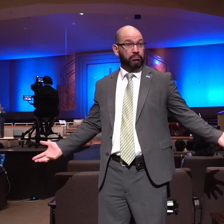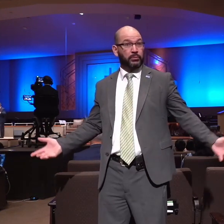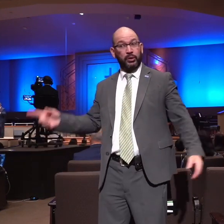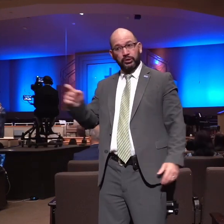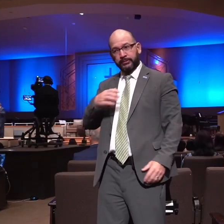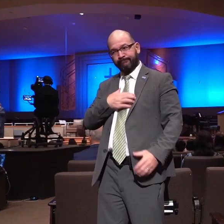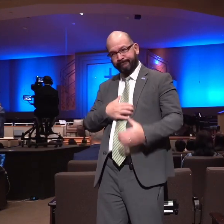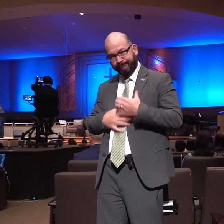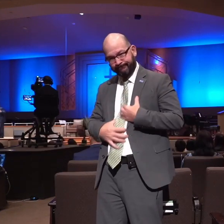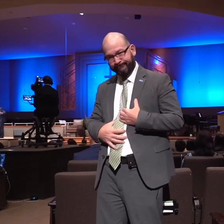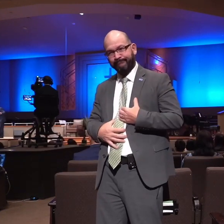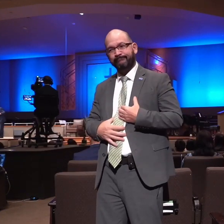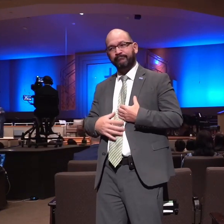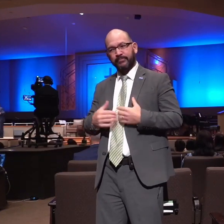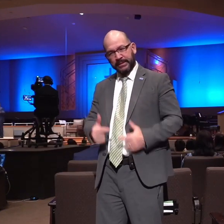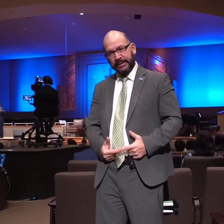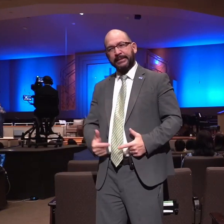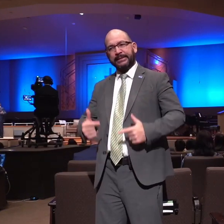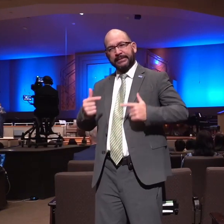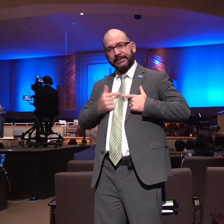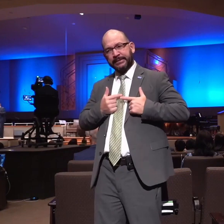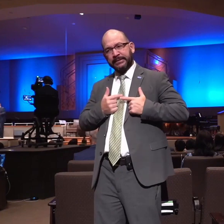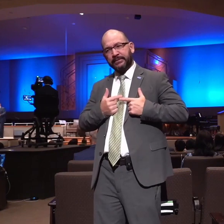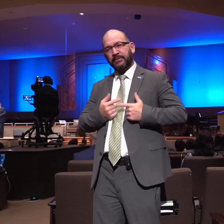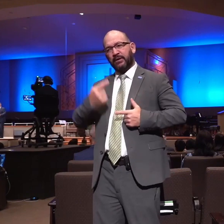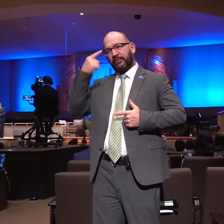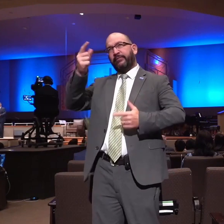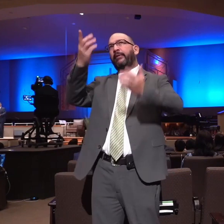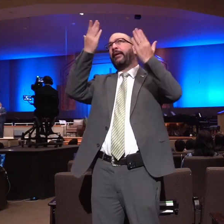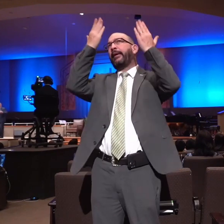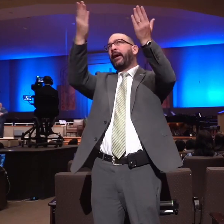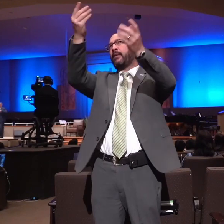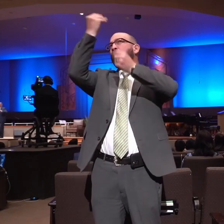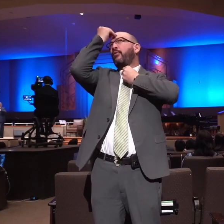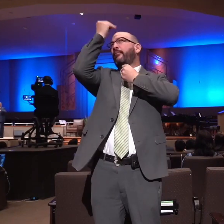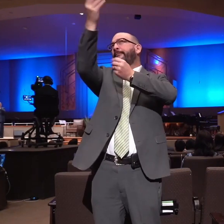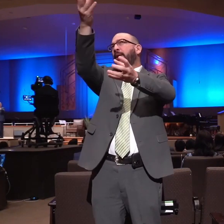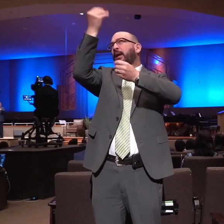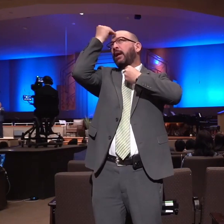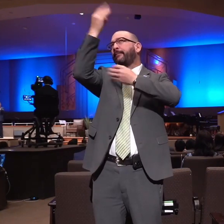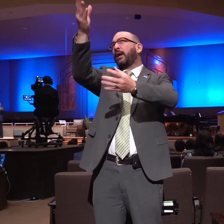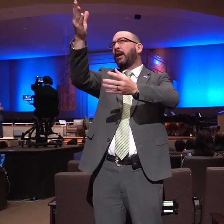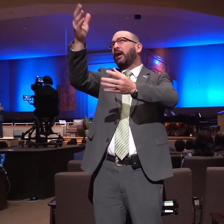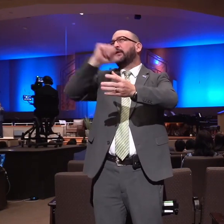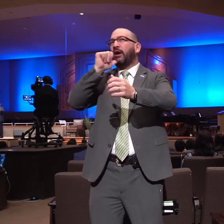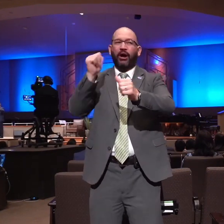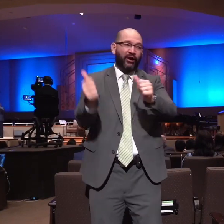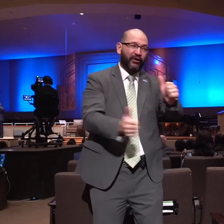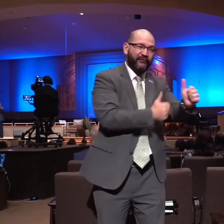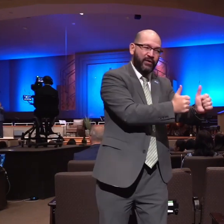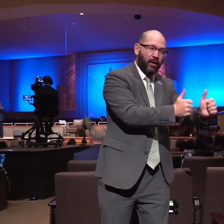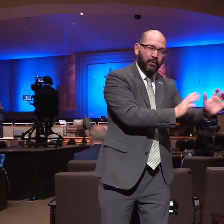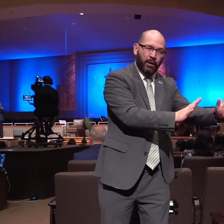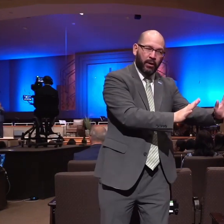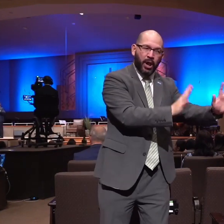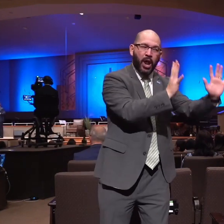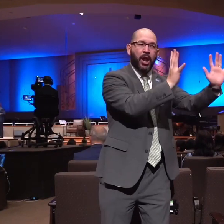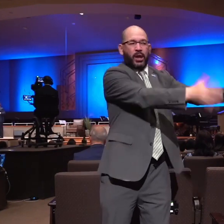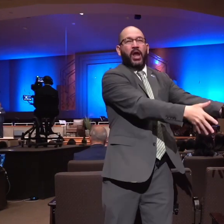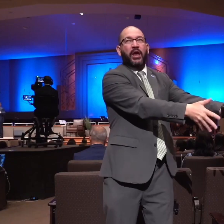to to live a life of holiness as obedient children not fashioning yourselves according to your former lusts and your ignorance but